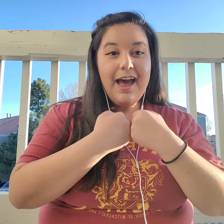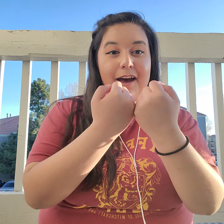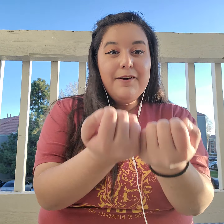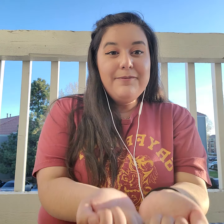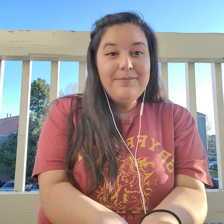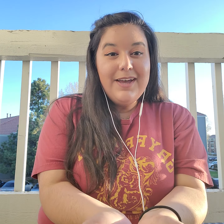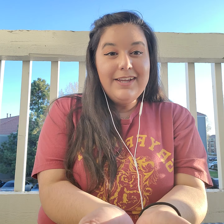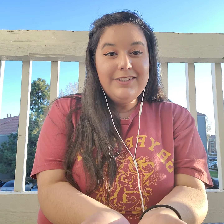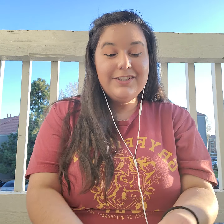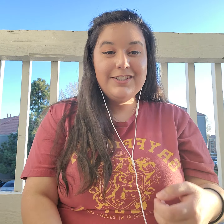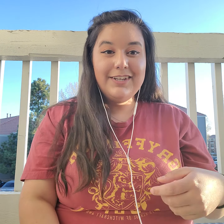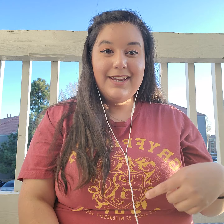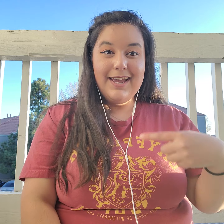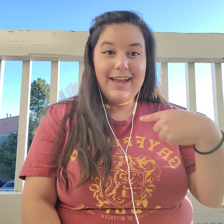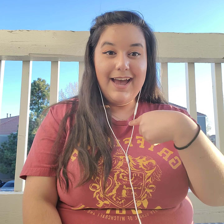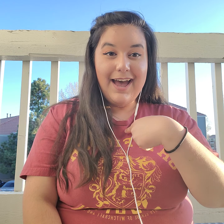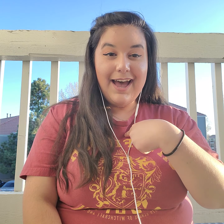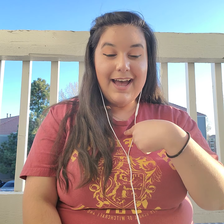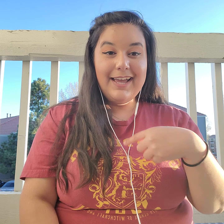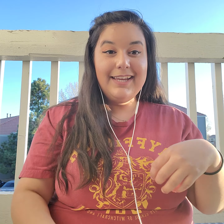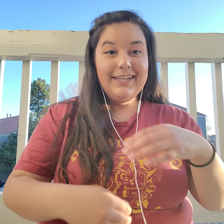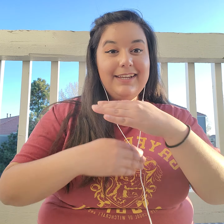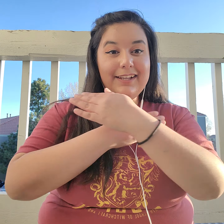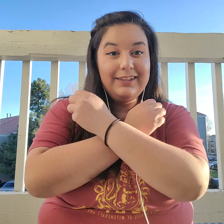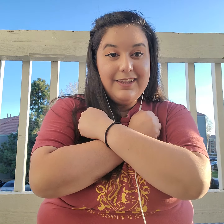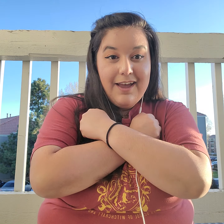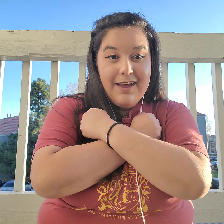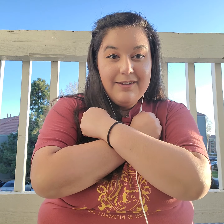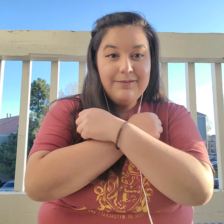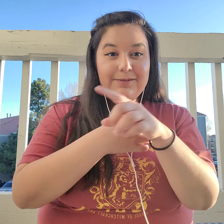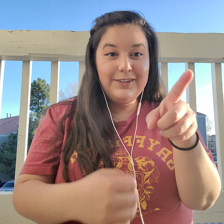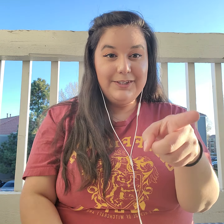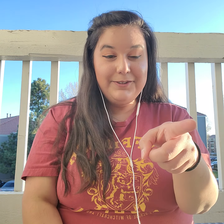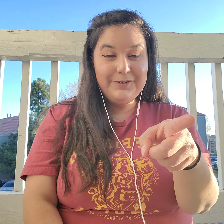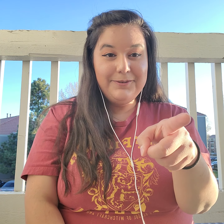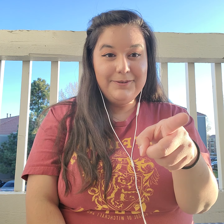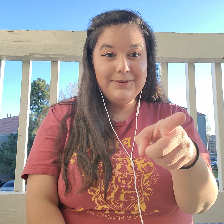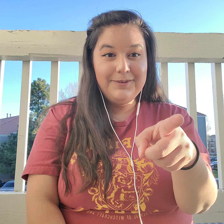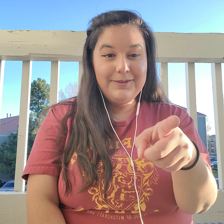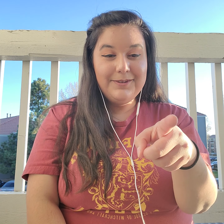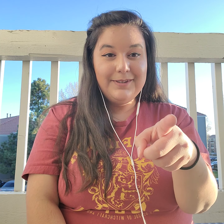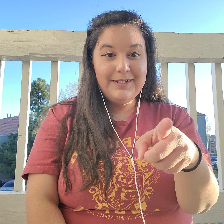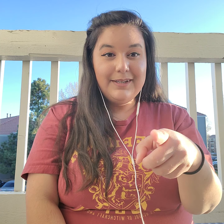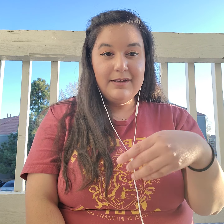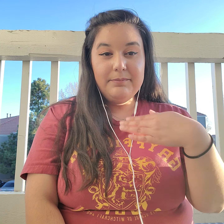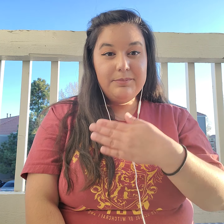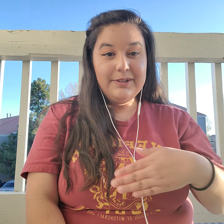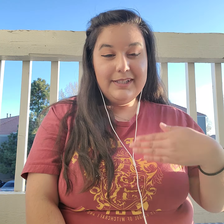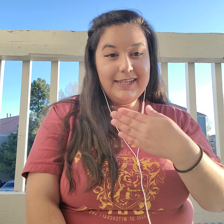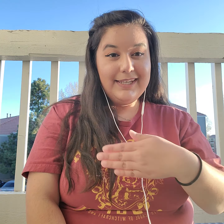how much I love you. Please.